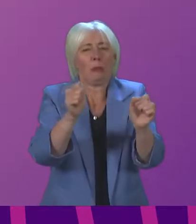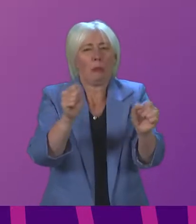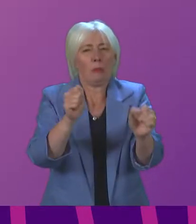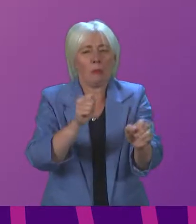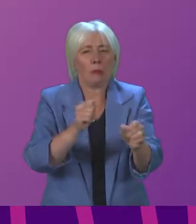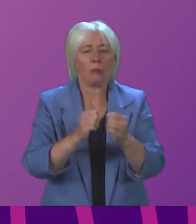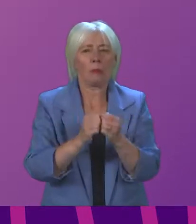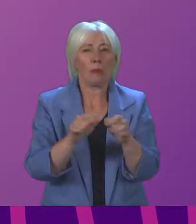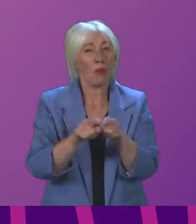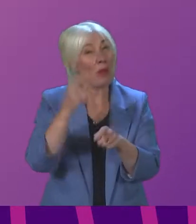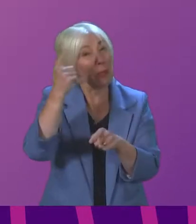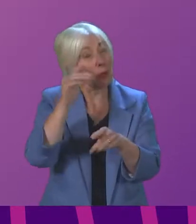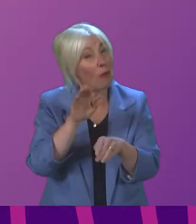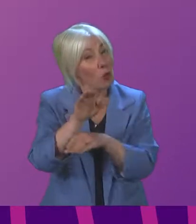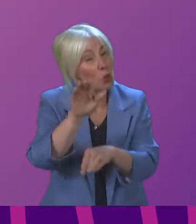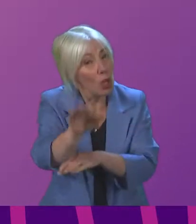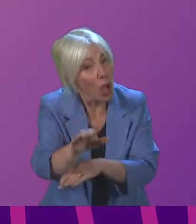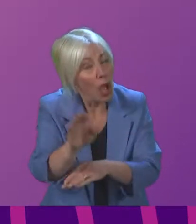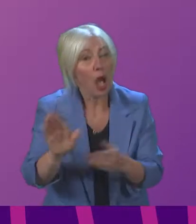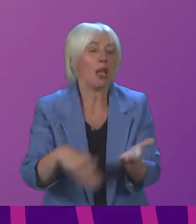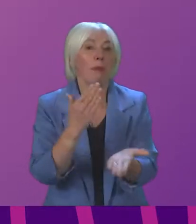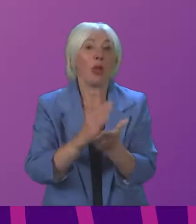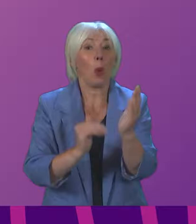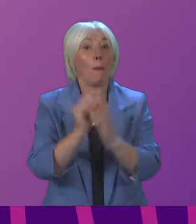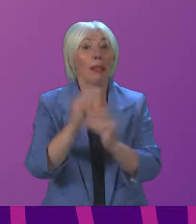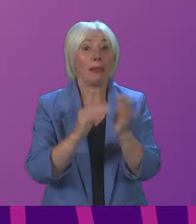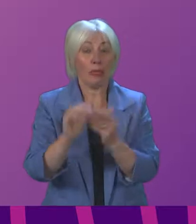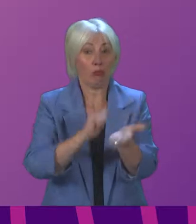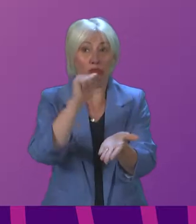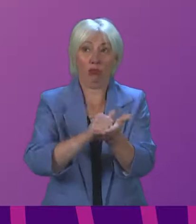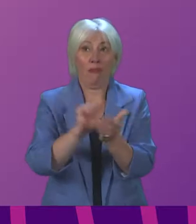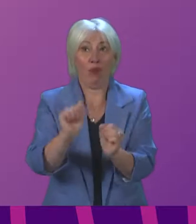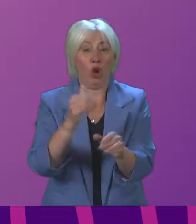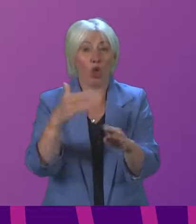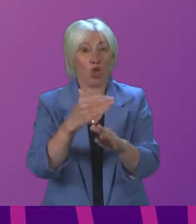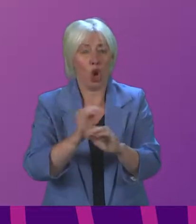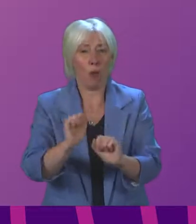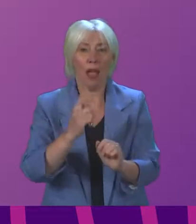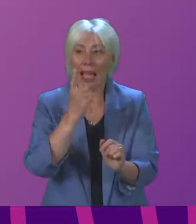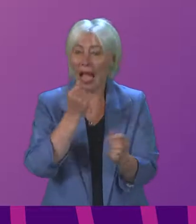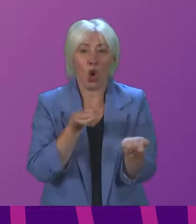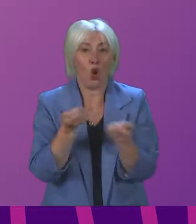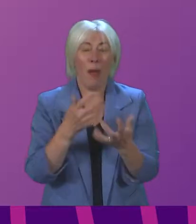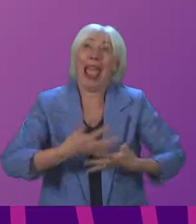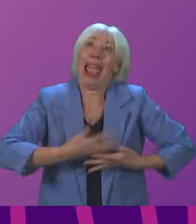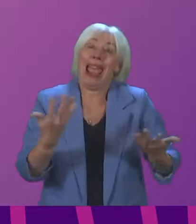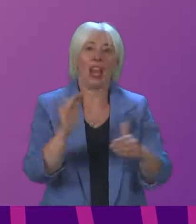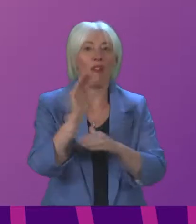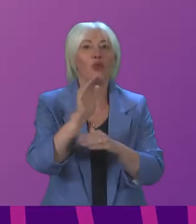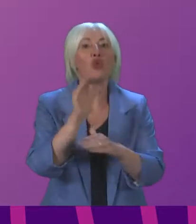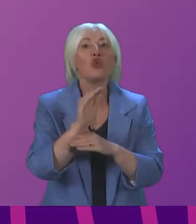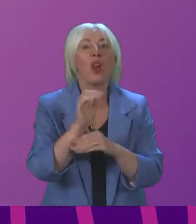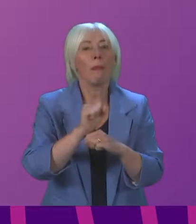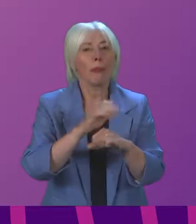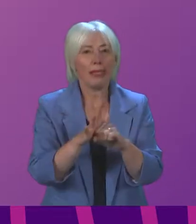how we build for the future and ensure our buildings are fit for purpose and able to cope with any future pandemics. If you could please